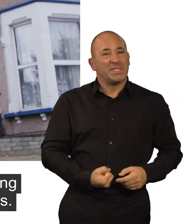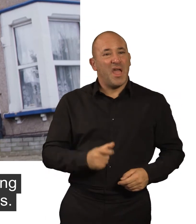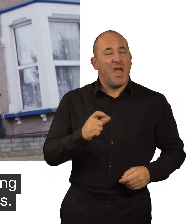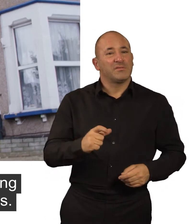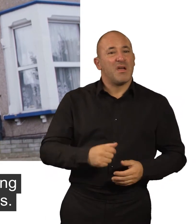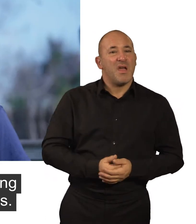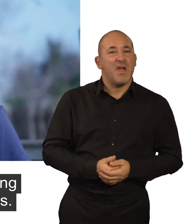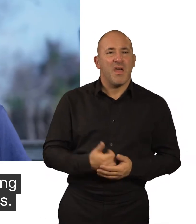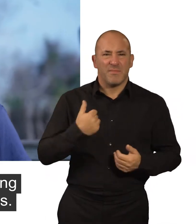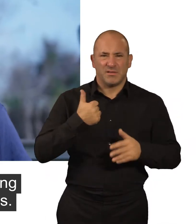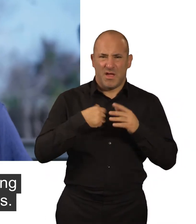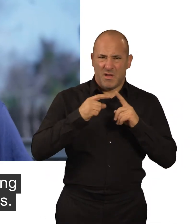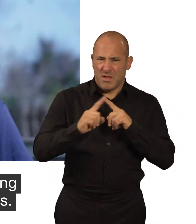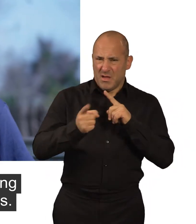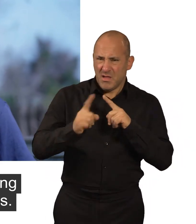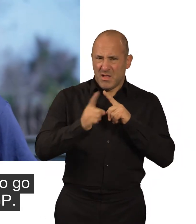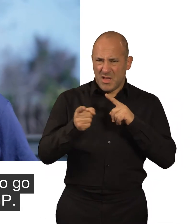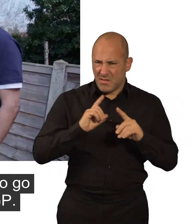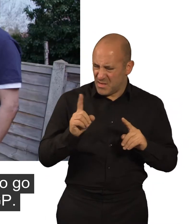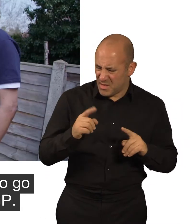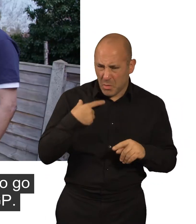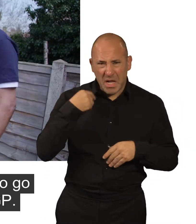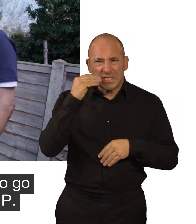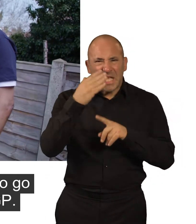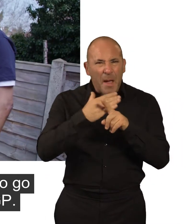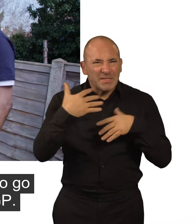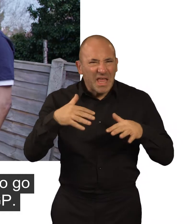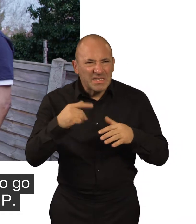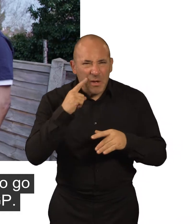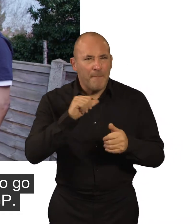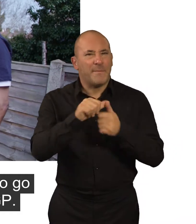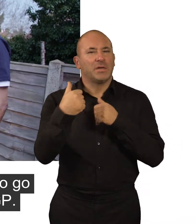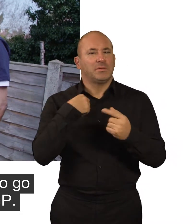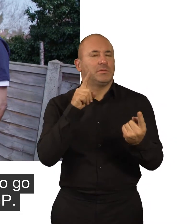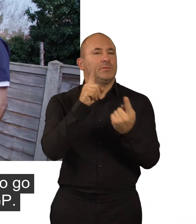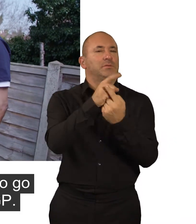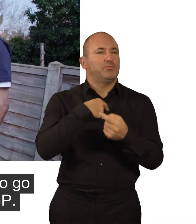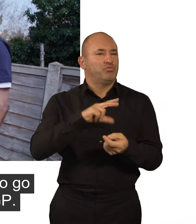realised this was something more than just my diabetes. I thought probably best just to go and have a chat with my GP.